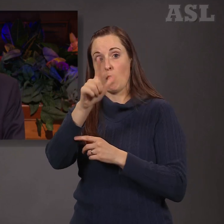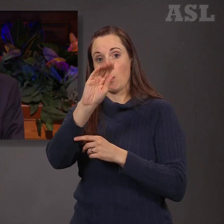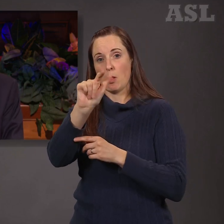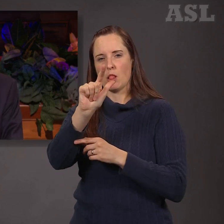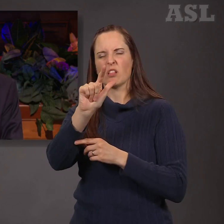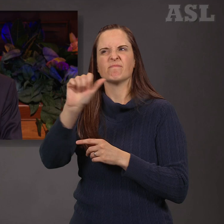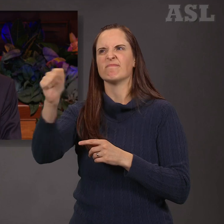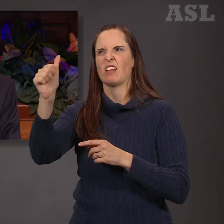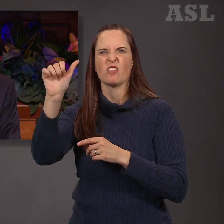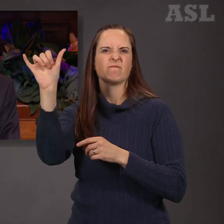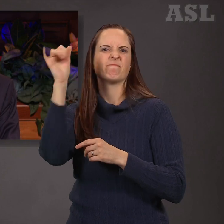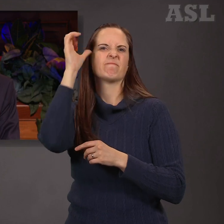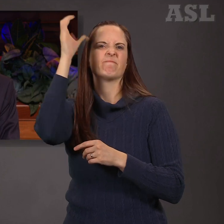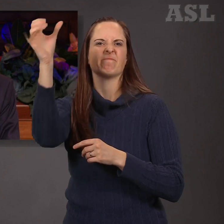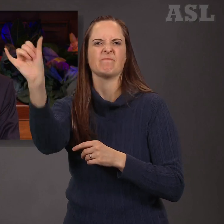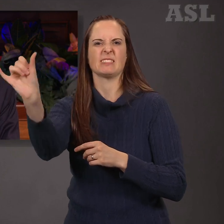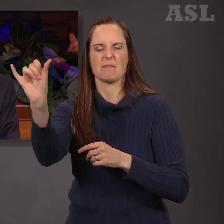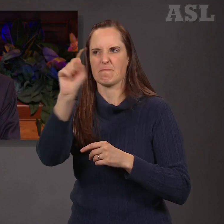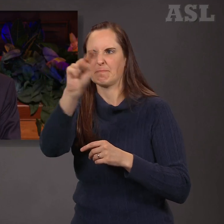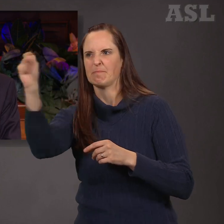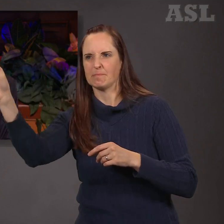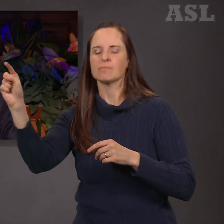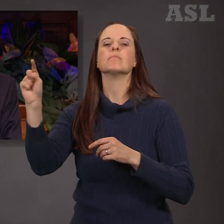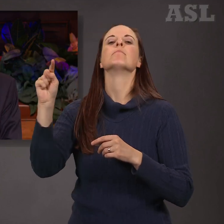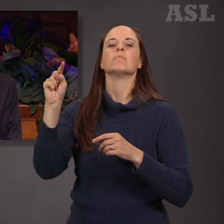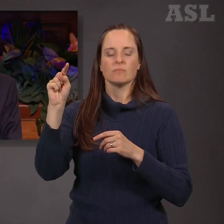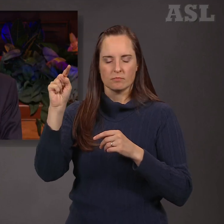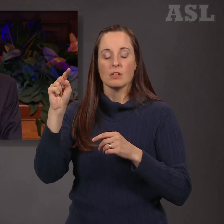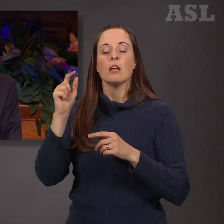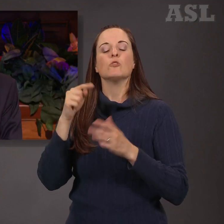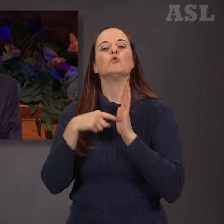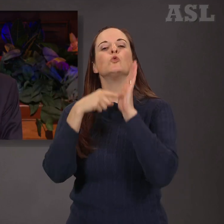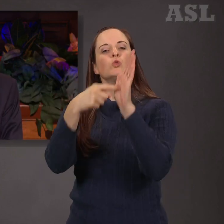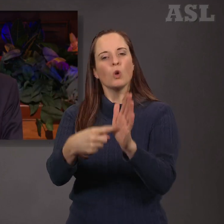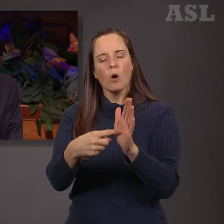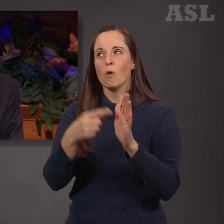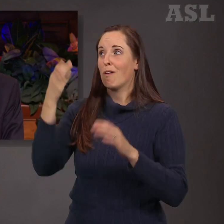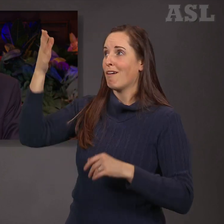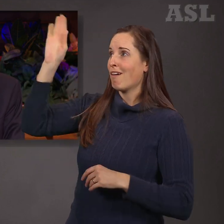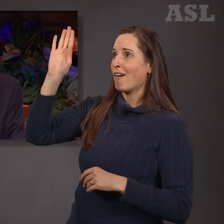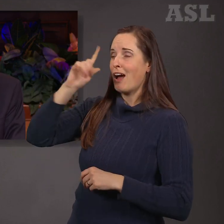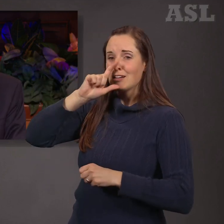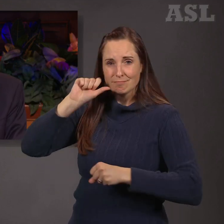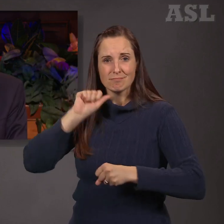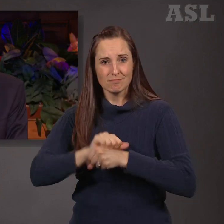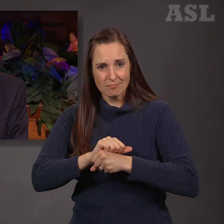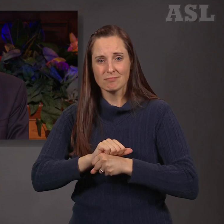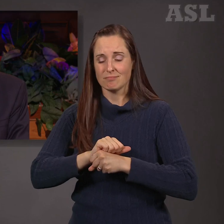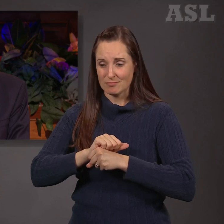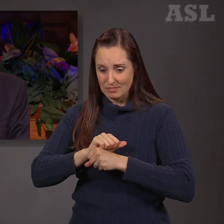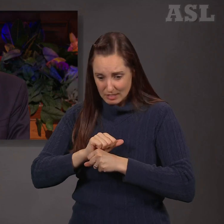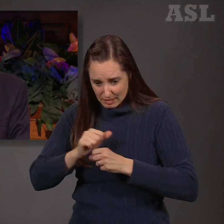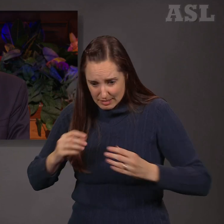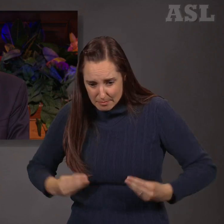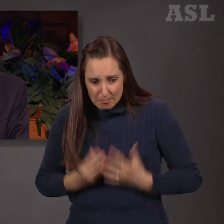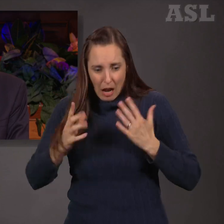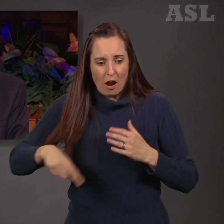many Latter-day Saint professionals, demonstrate that God is moving professionals of faith